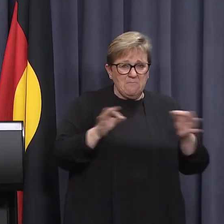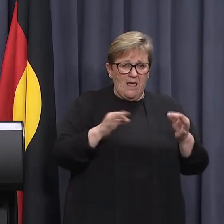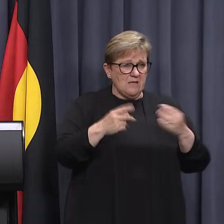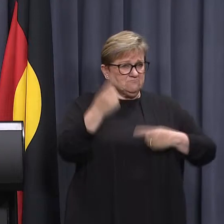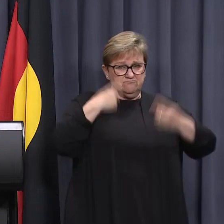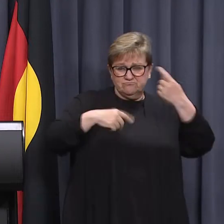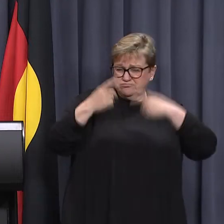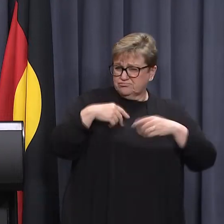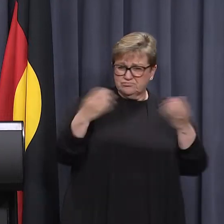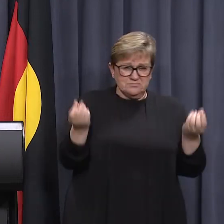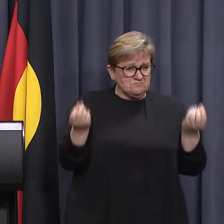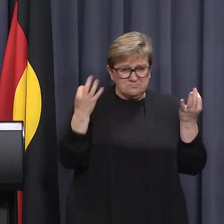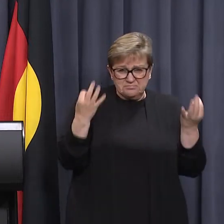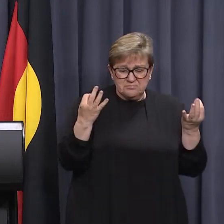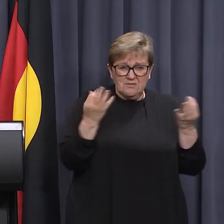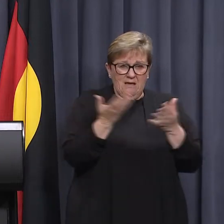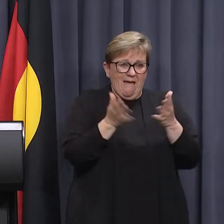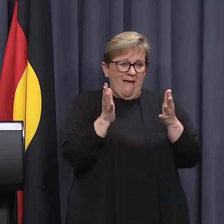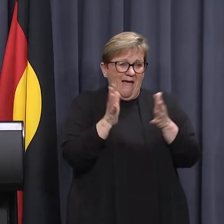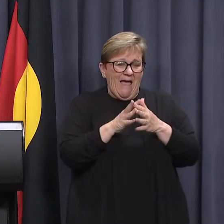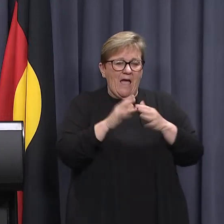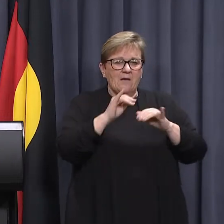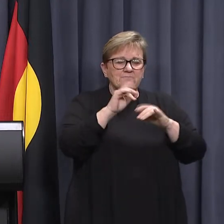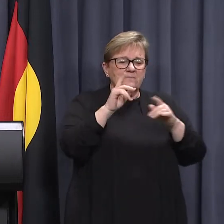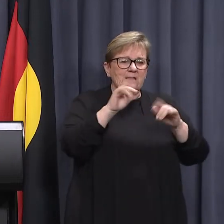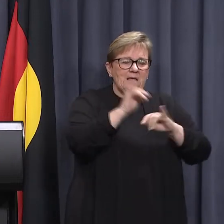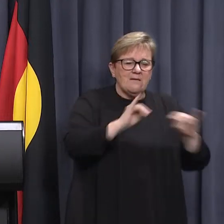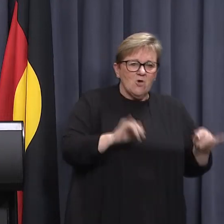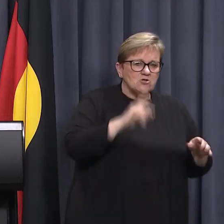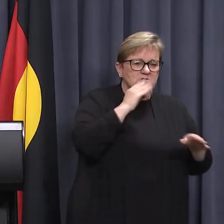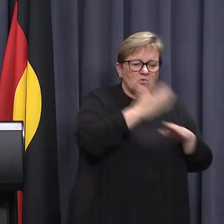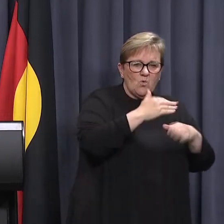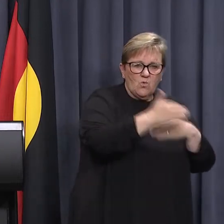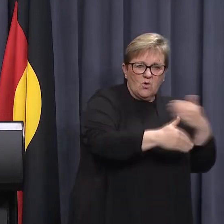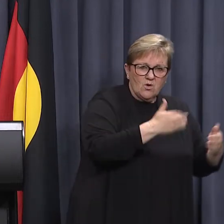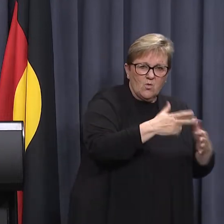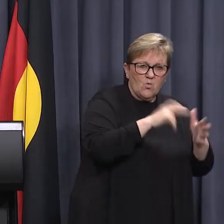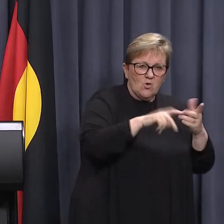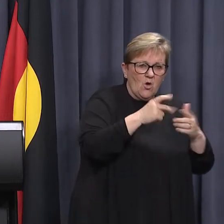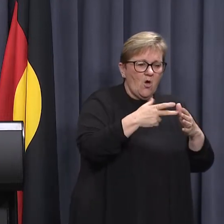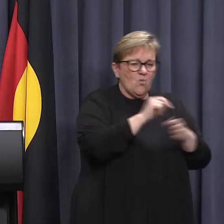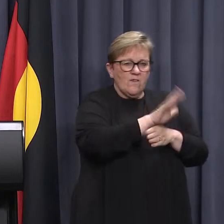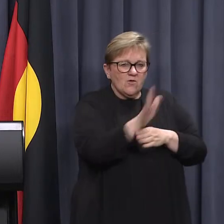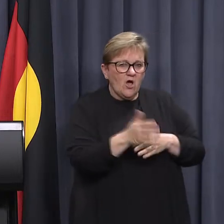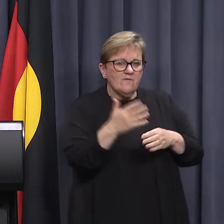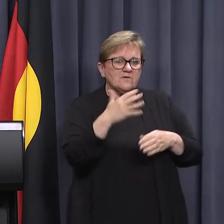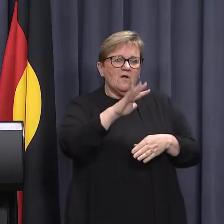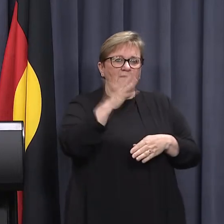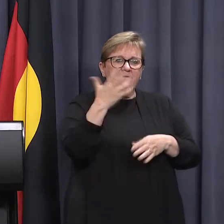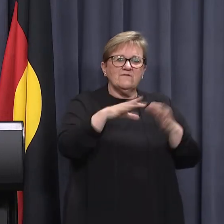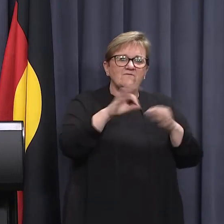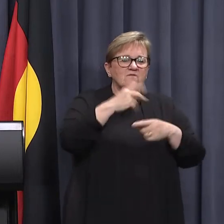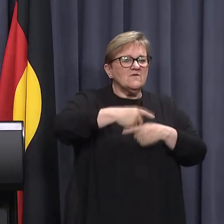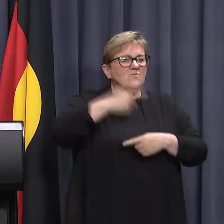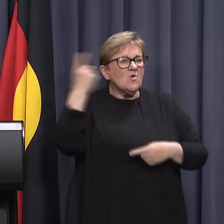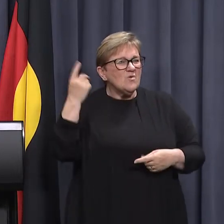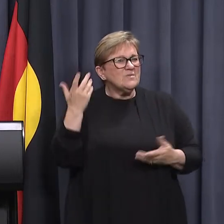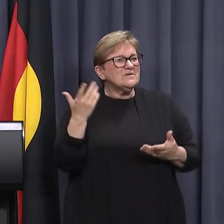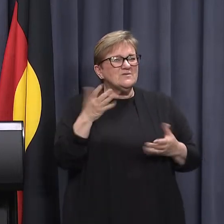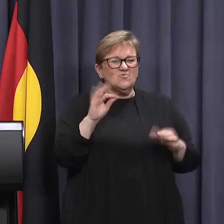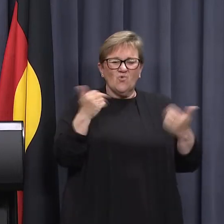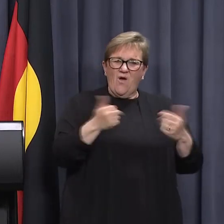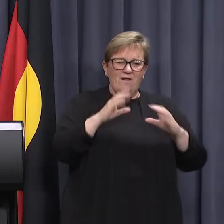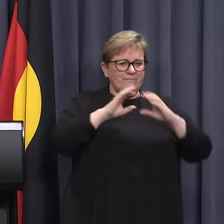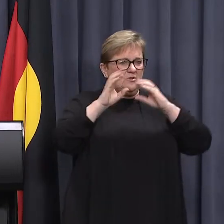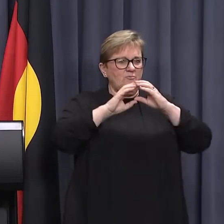communicated to them about how emergency departments are going to be coping with COVID-19, but just the lack of